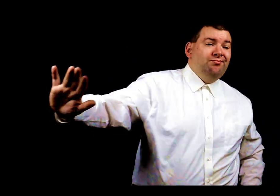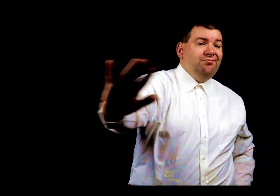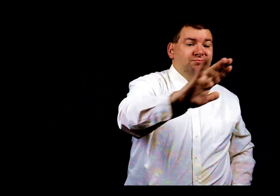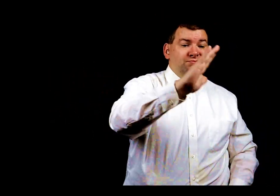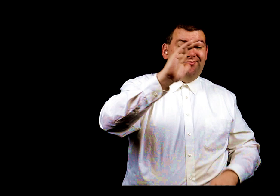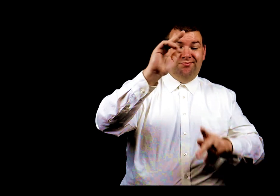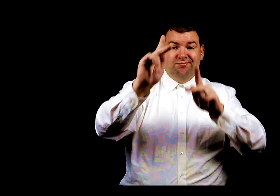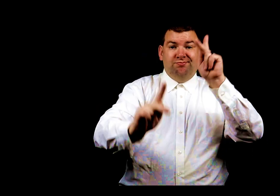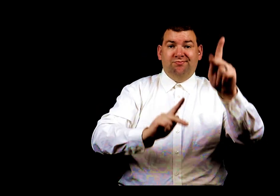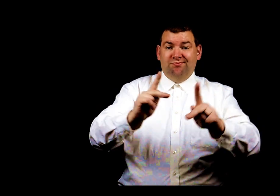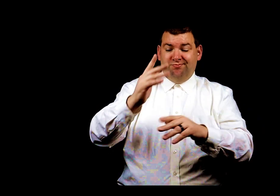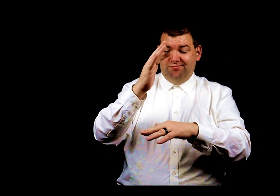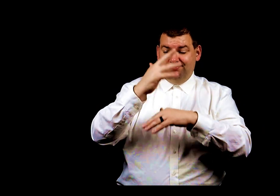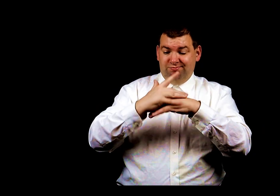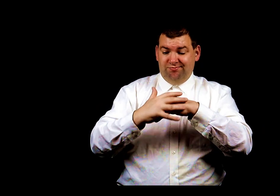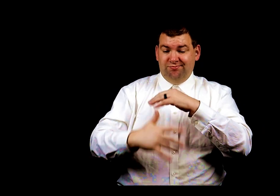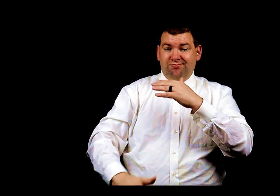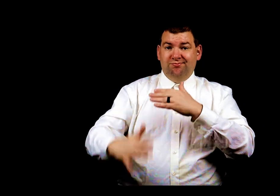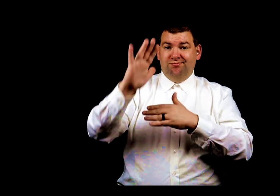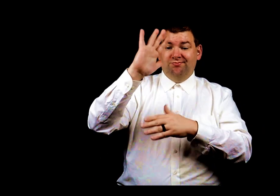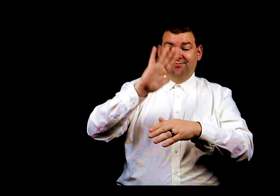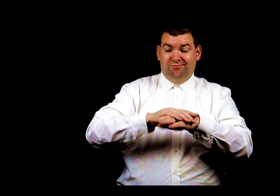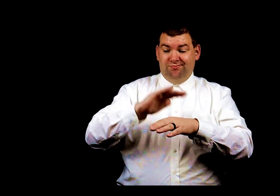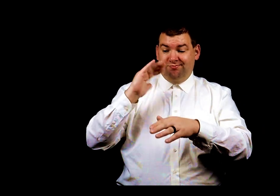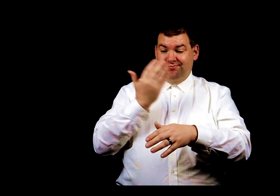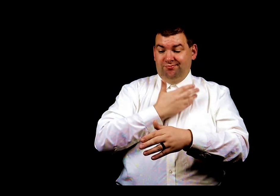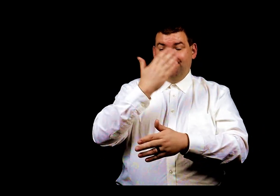their blood at your hand